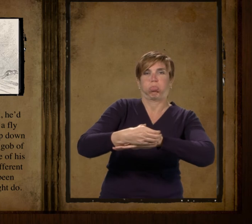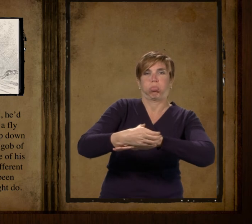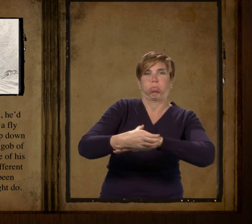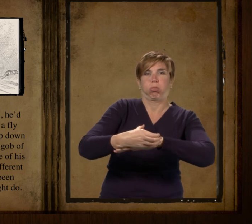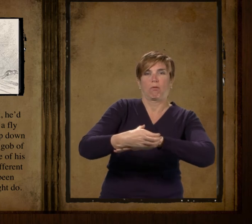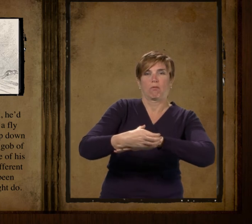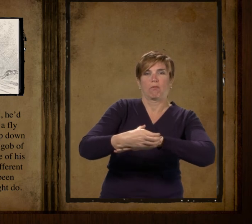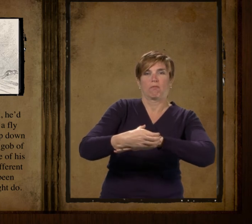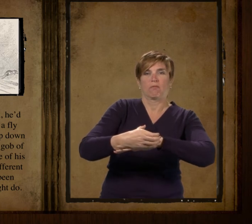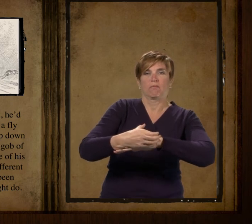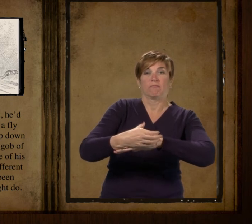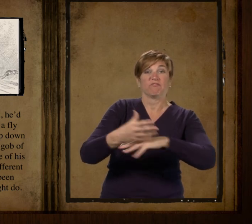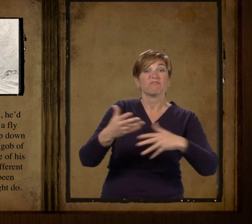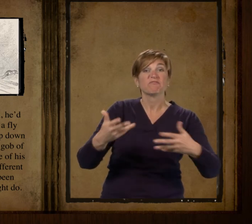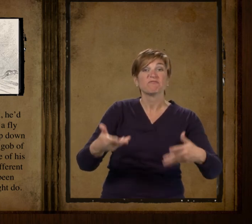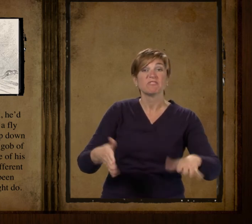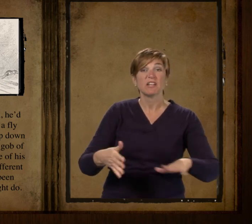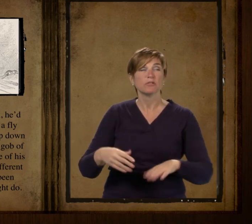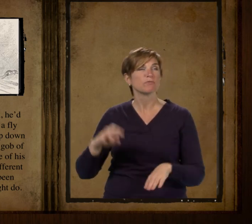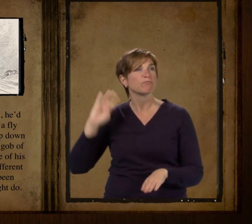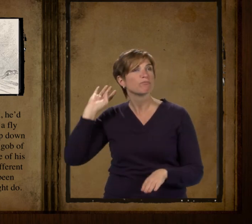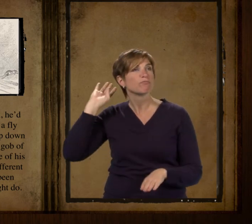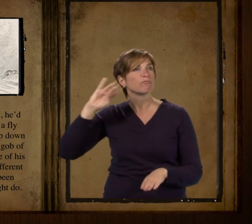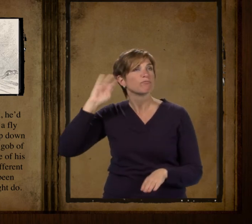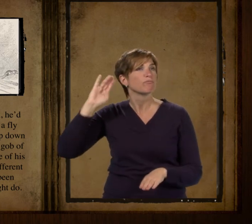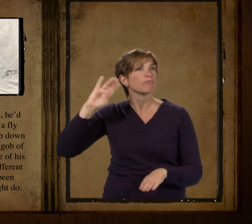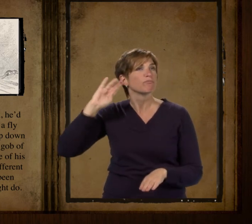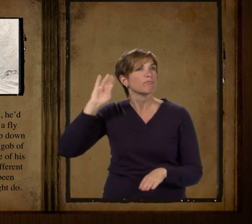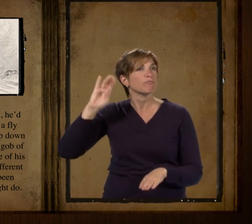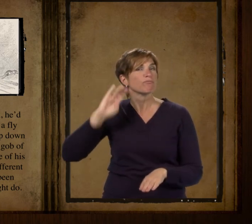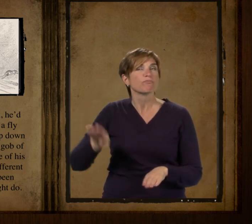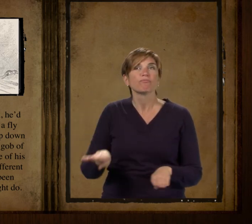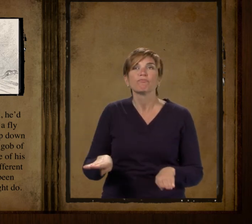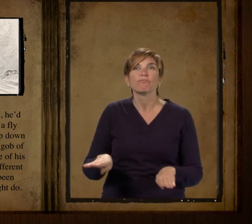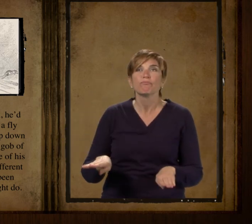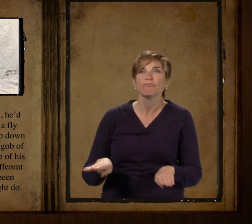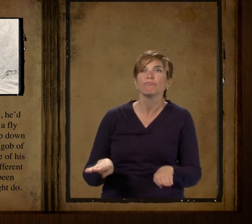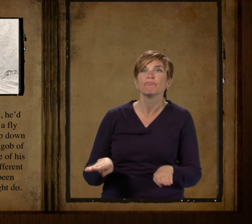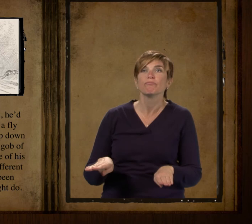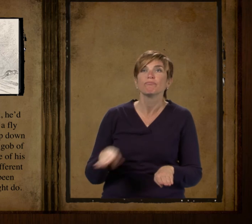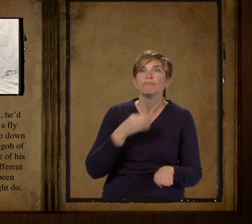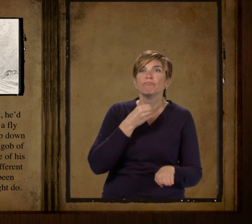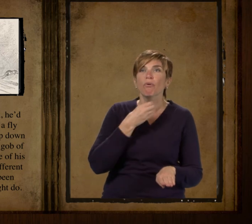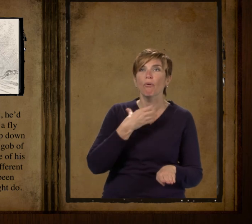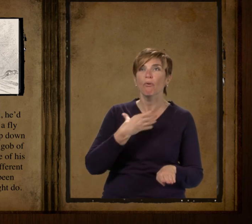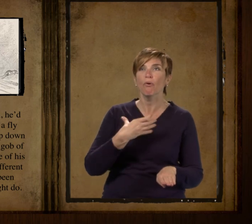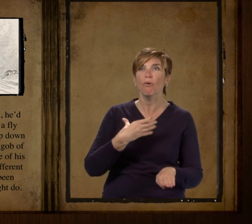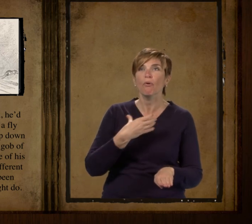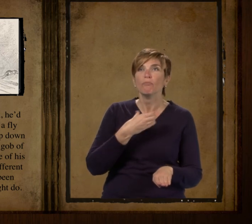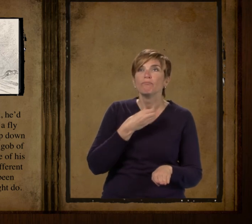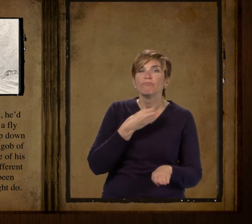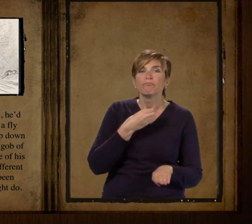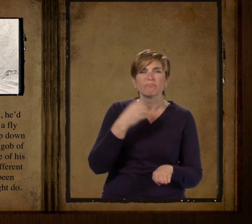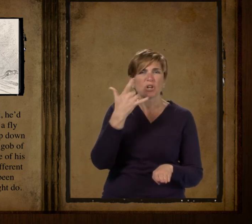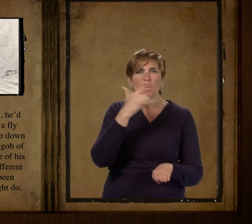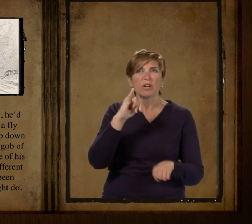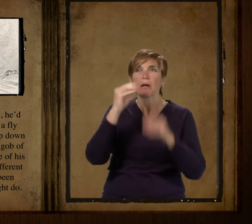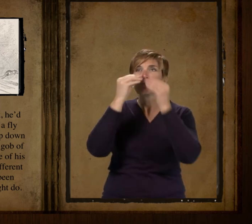followed a scratch in the side of his head with his hind foot as indifferent as he hadn't no idea he'd been